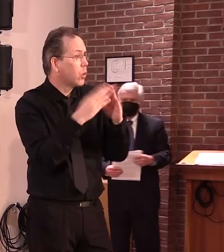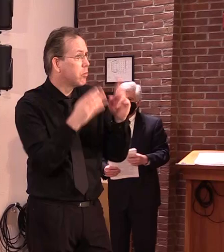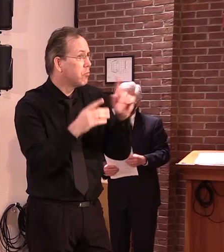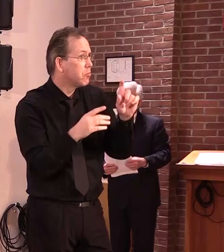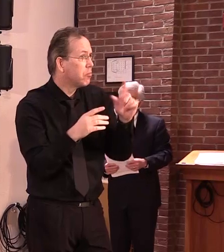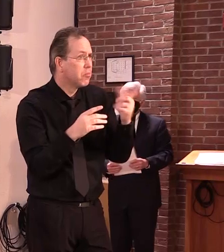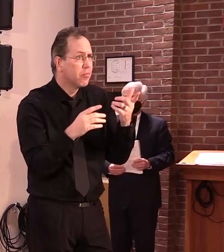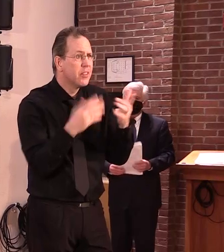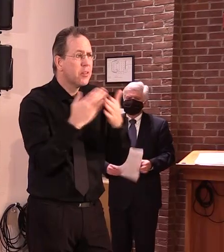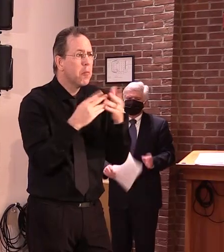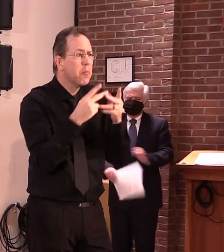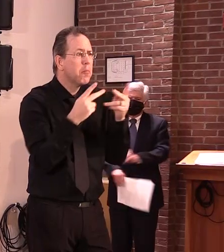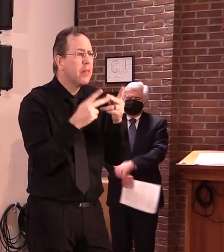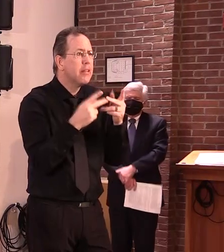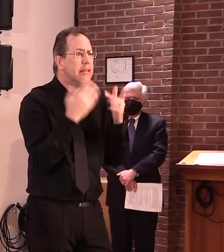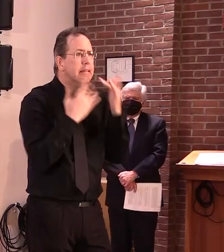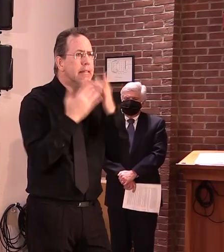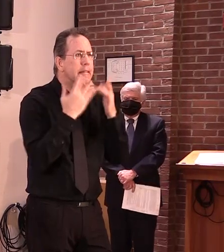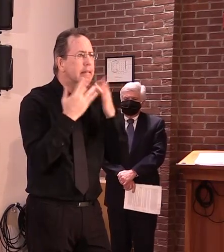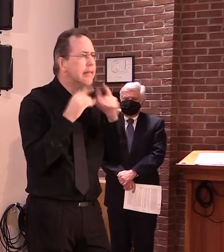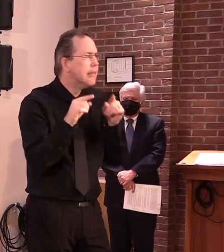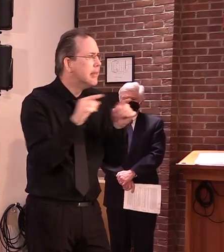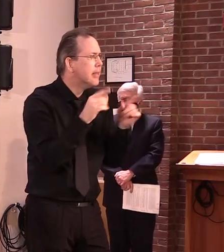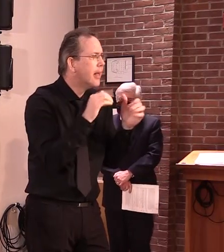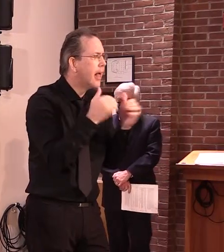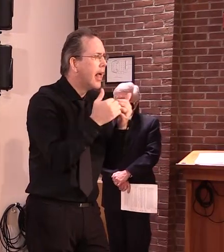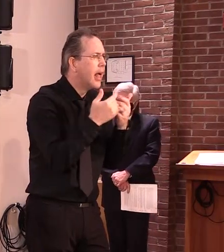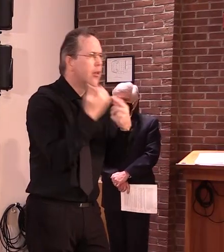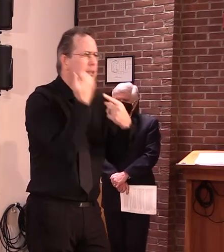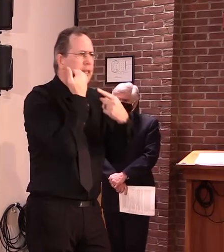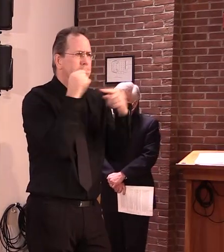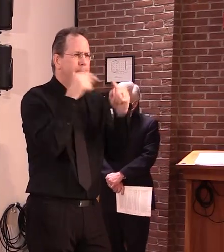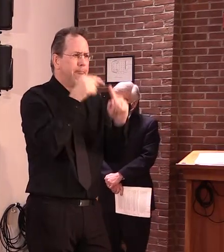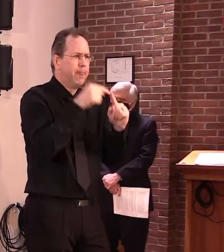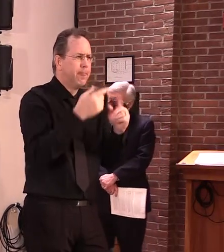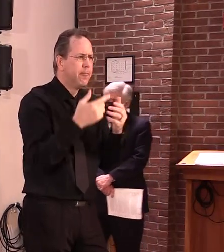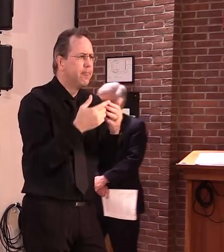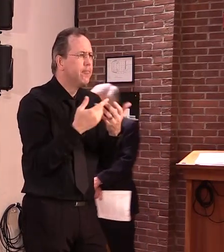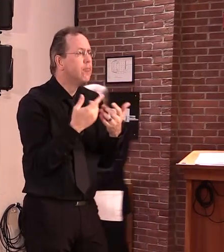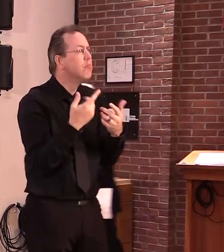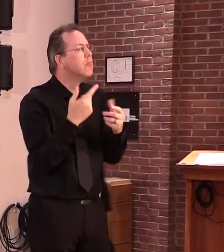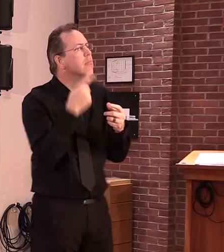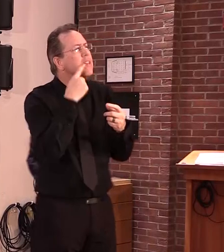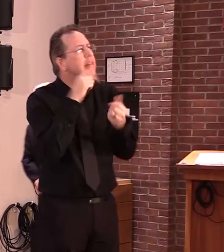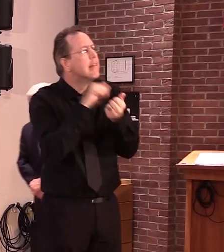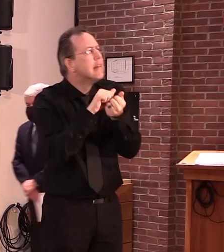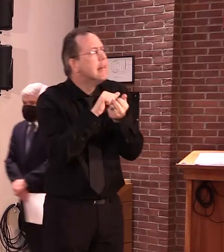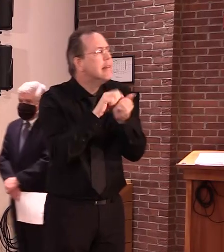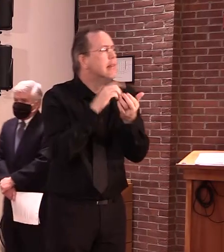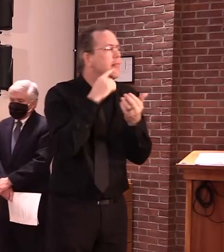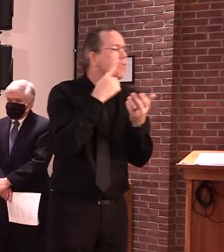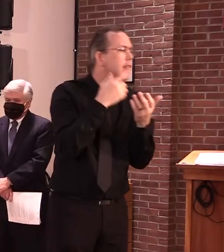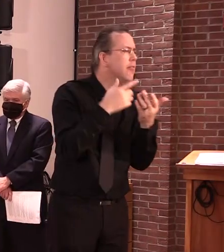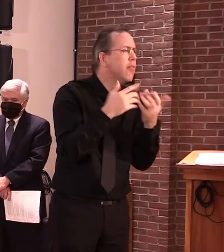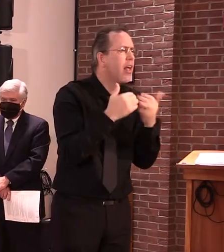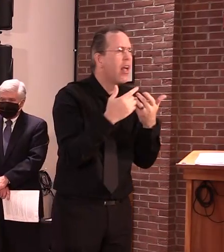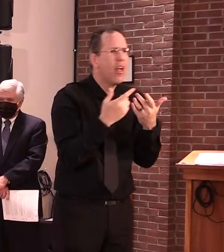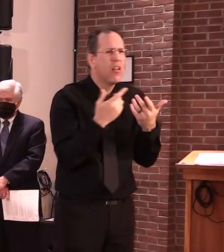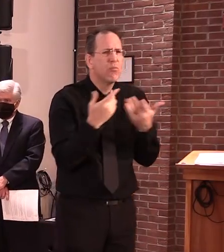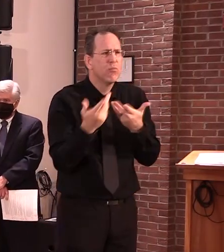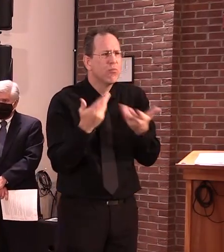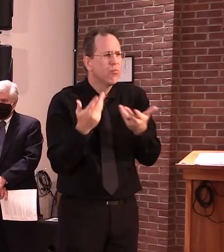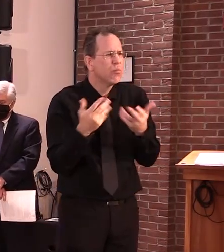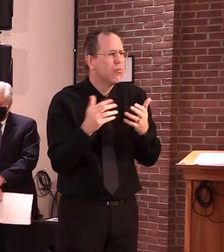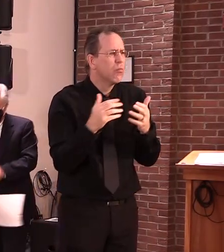What can you say to dental hygienists and dentists who are kind of nervous about reopening and where they will be able to get PPE from?